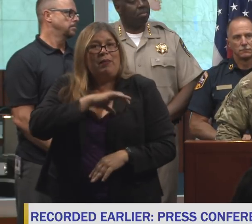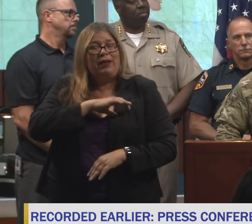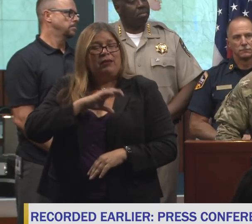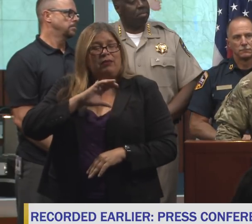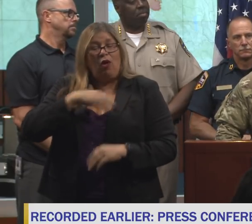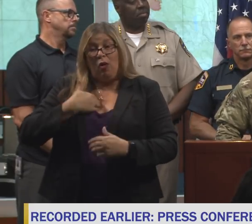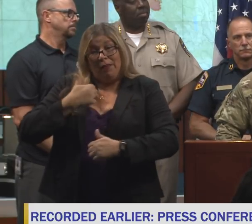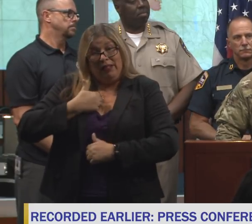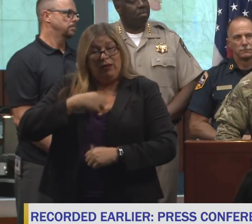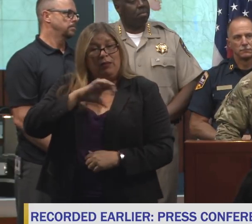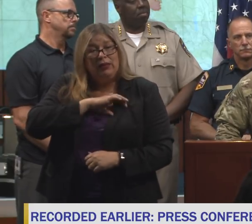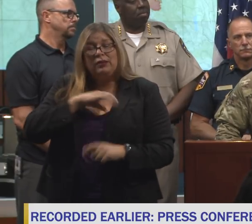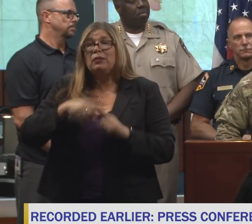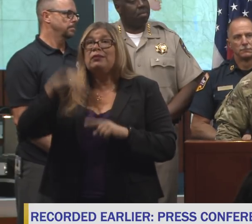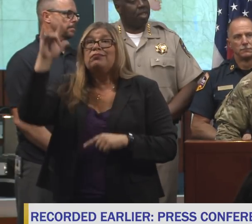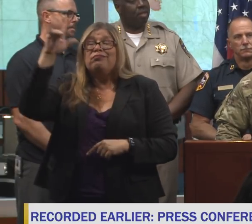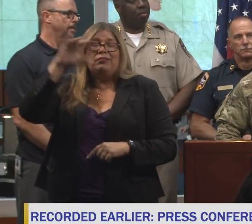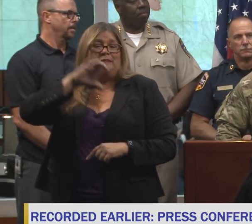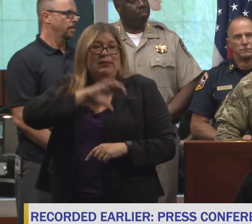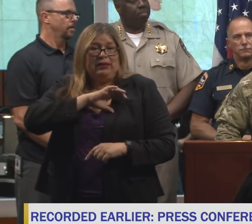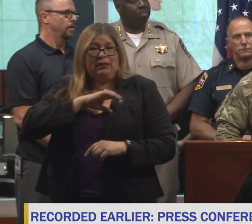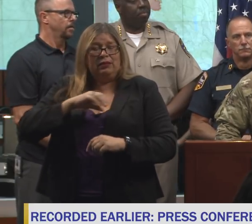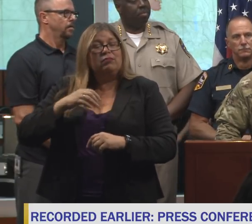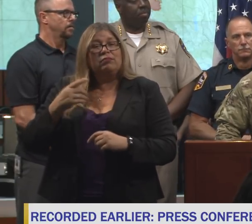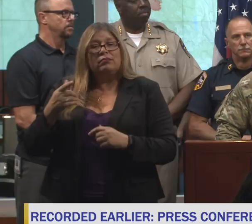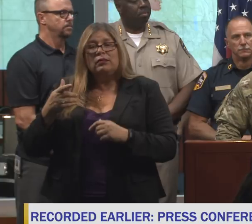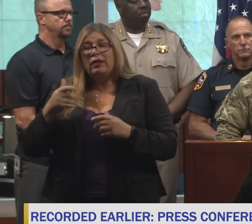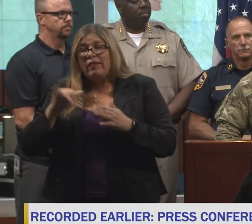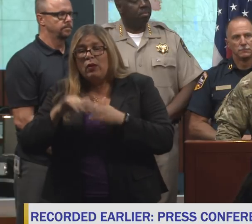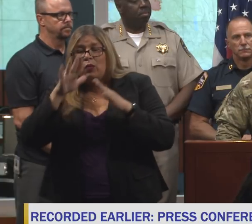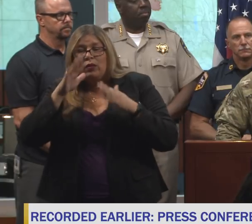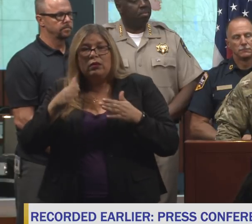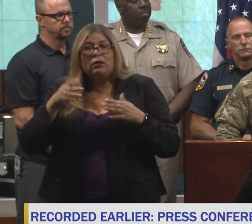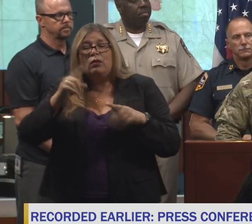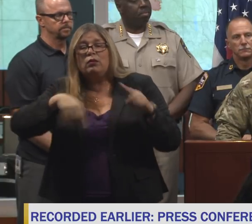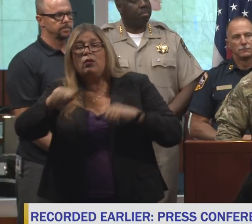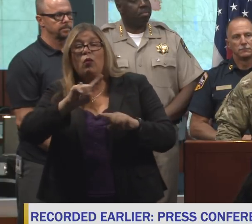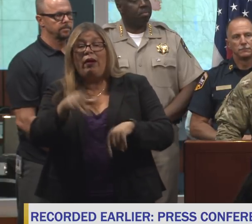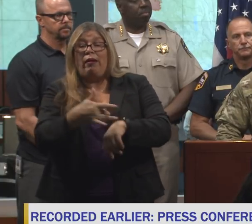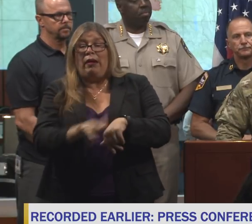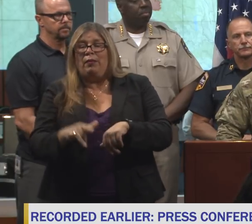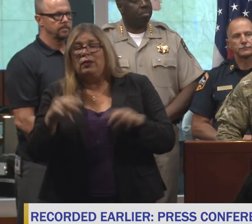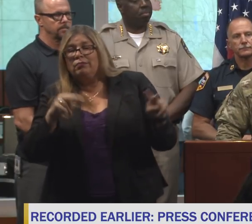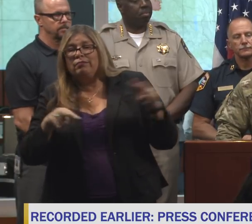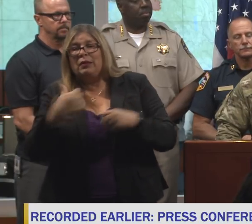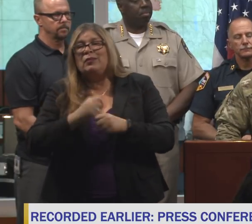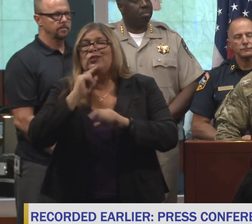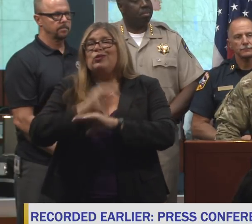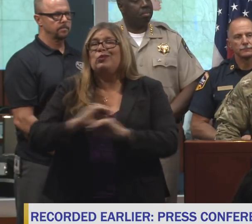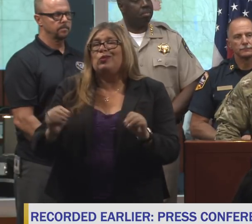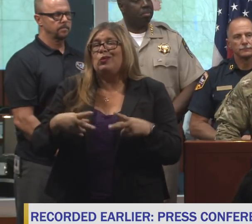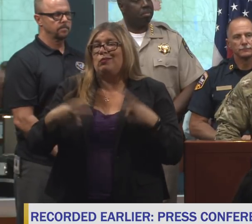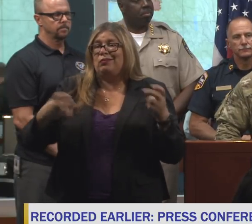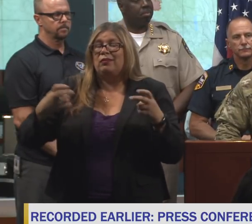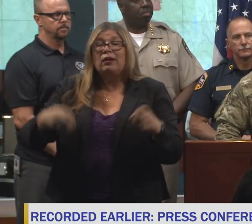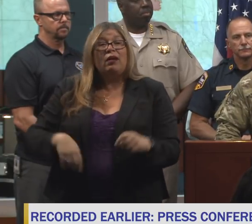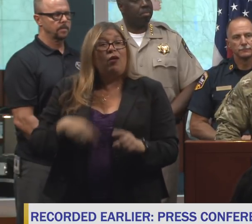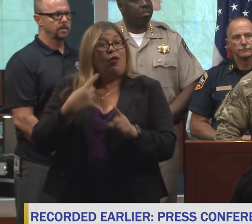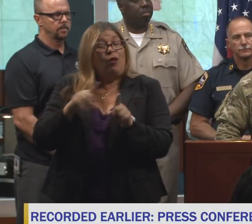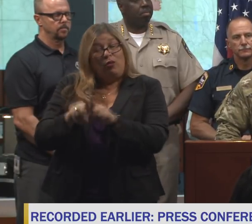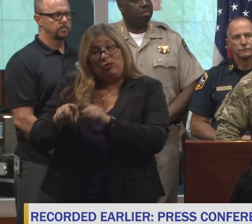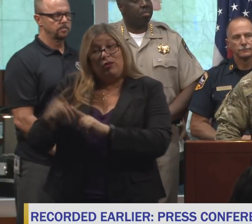Guard security police officers that are providing looting deterrence. They're also assisting with repopulation efforts.